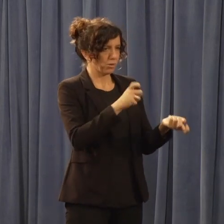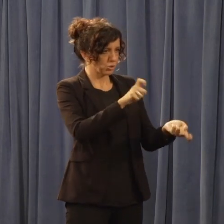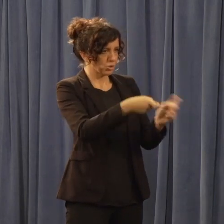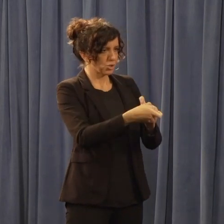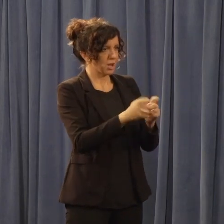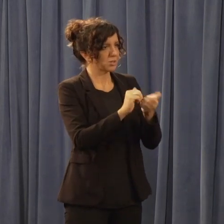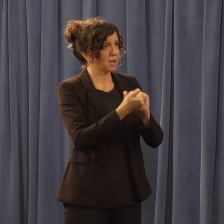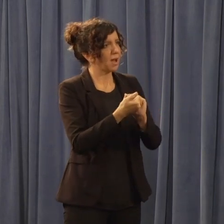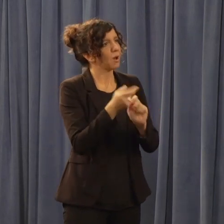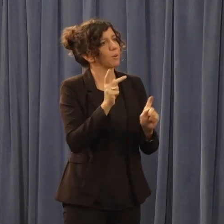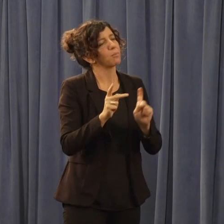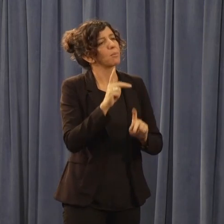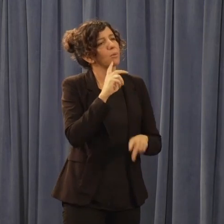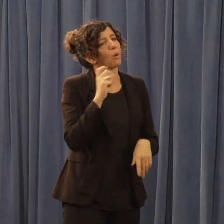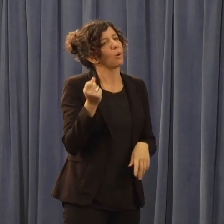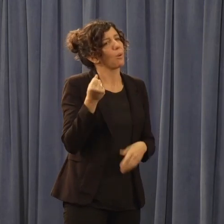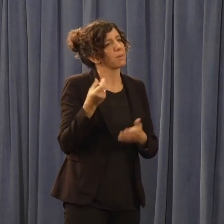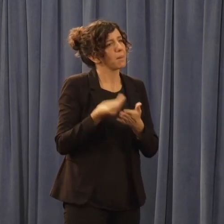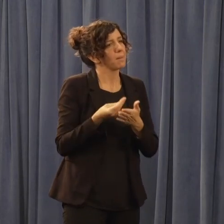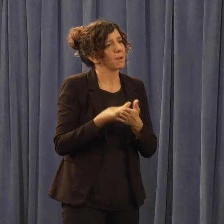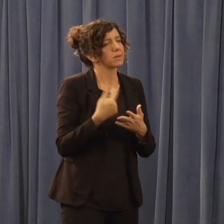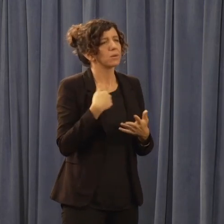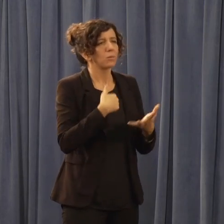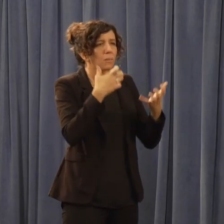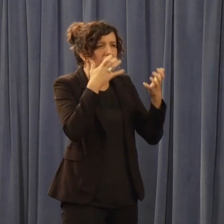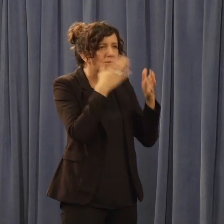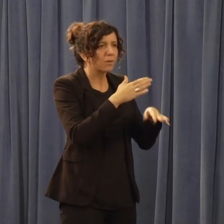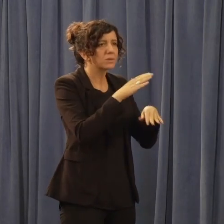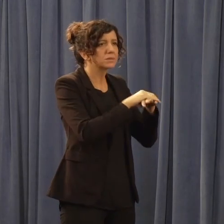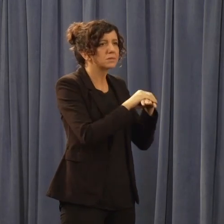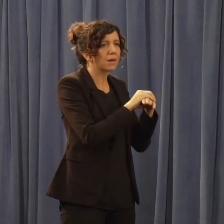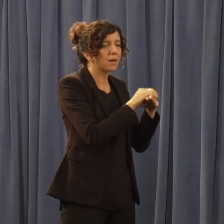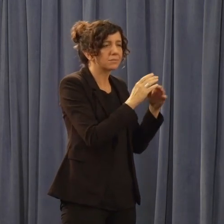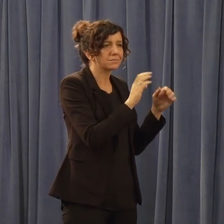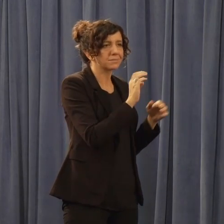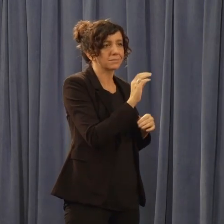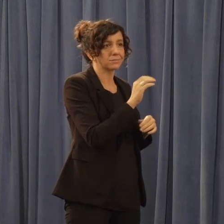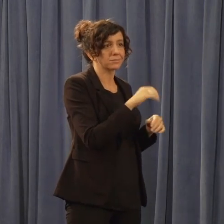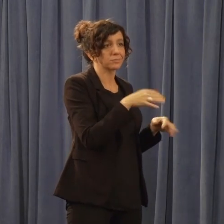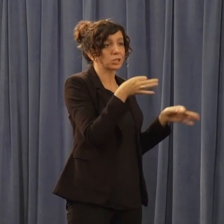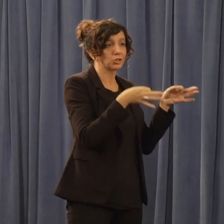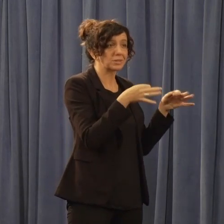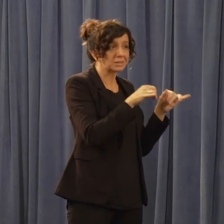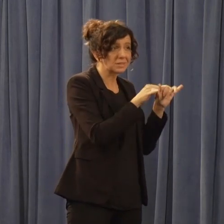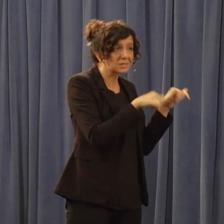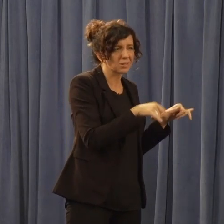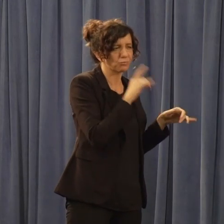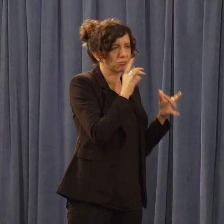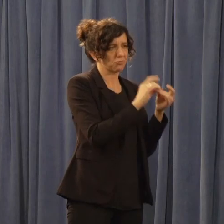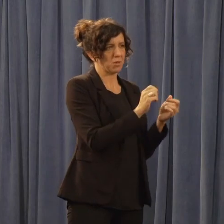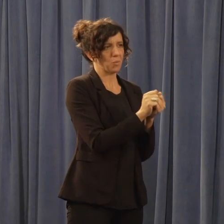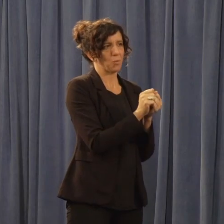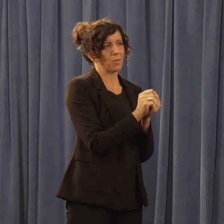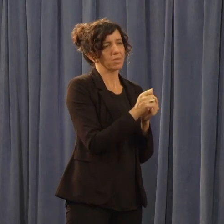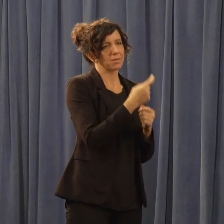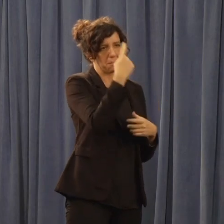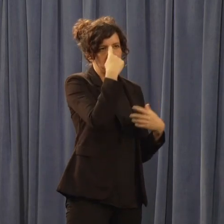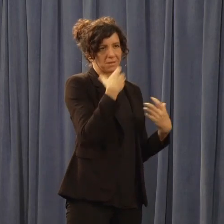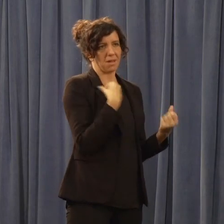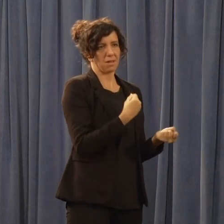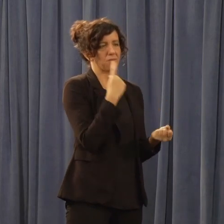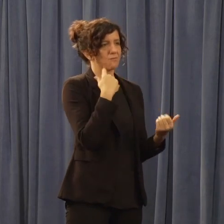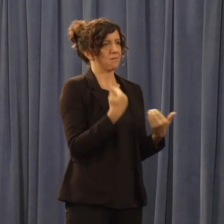We want to focus more acuity on homelessness, the justice system, first episode psychosis for youth and young adults and workforce.